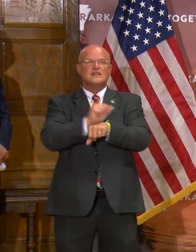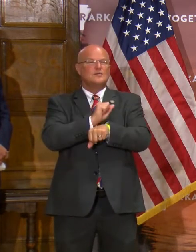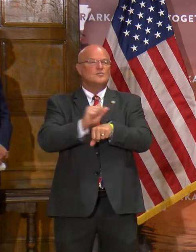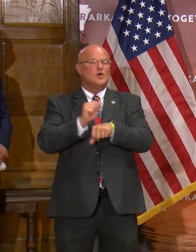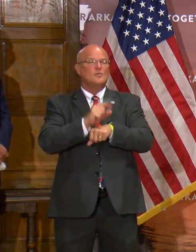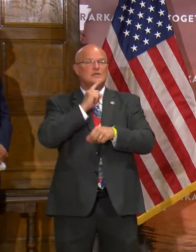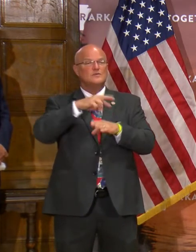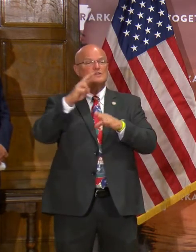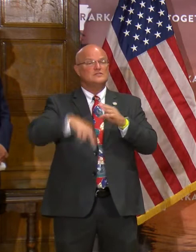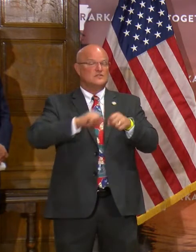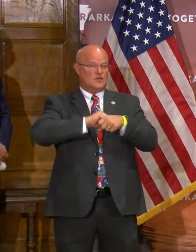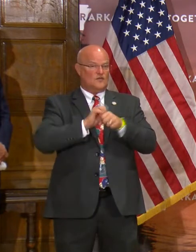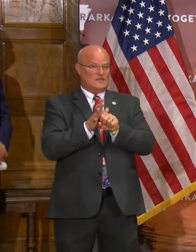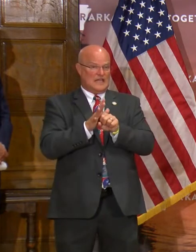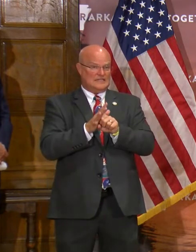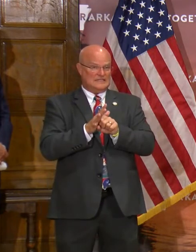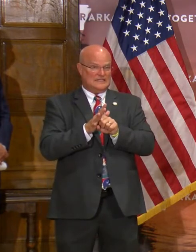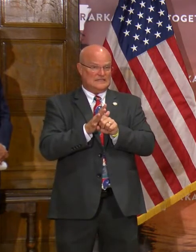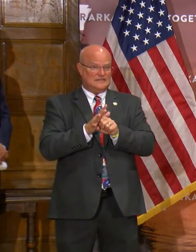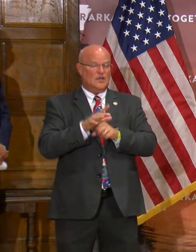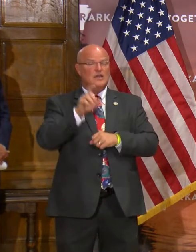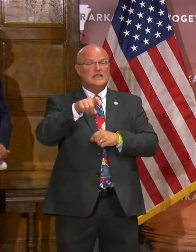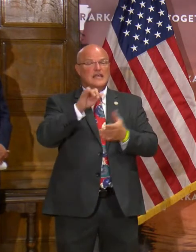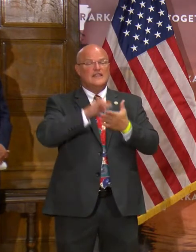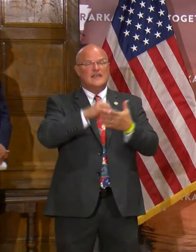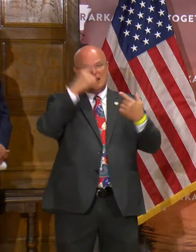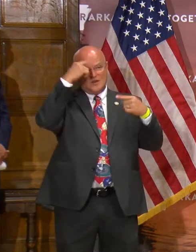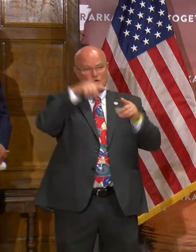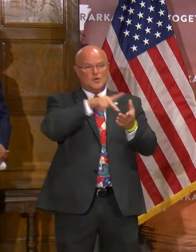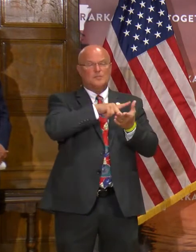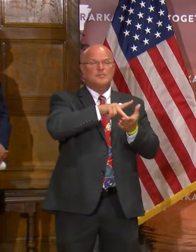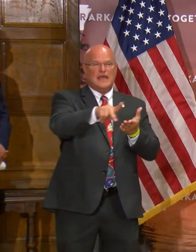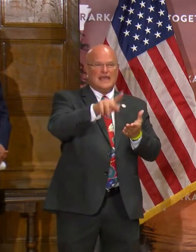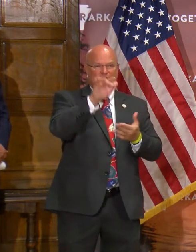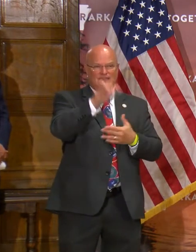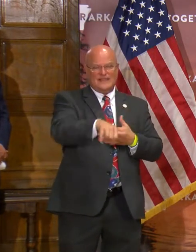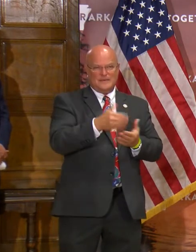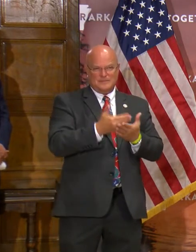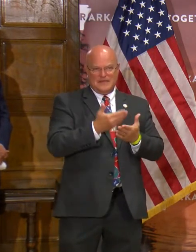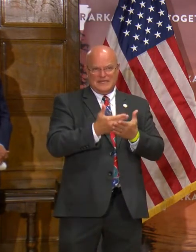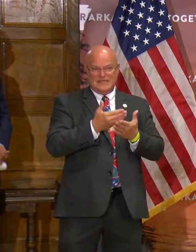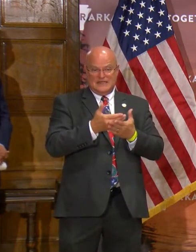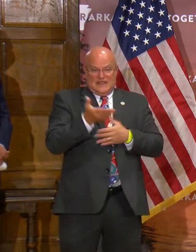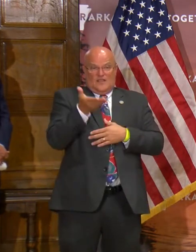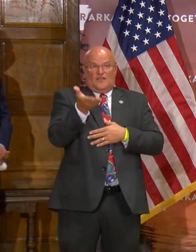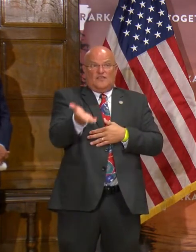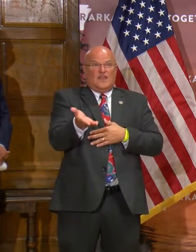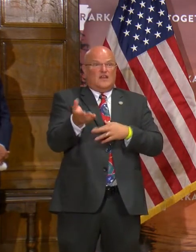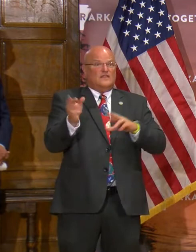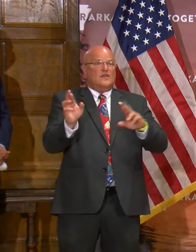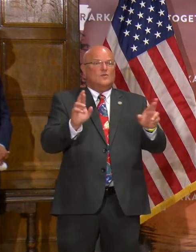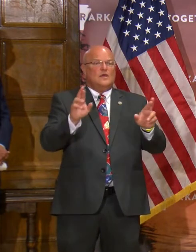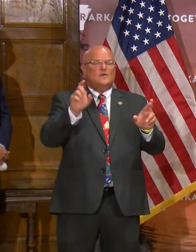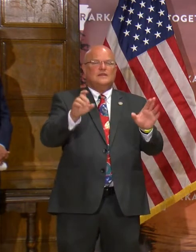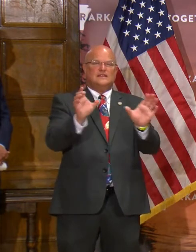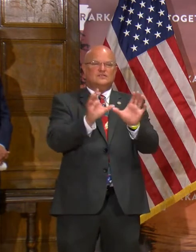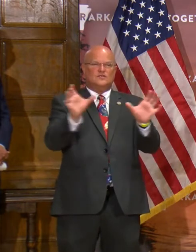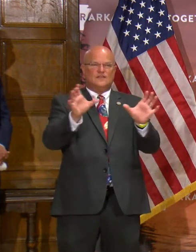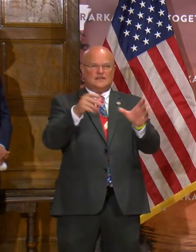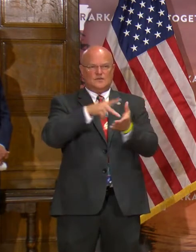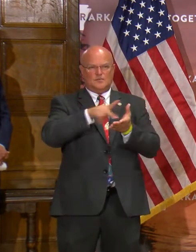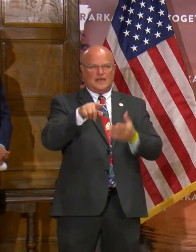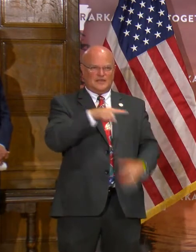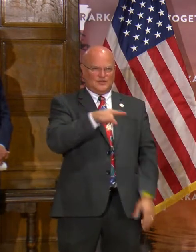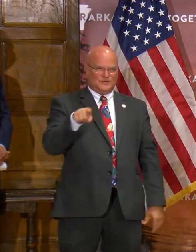result of COVID-19 impact. We need that in order to be able to pay out those funds. They are there. They're available. We just need that certification.